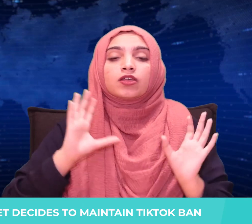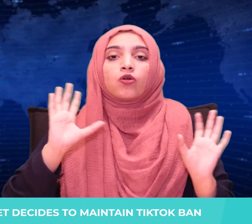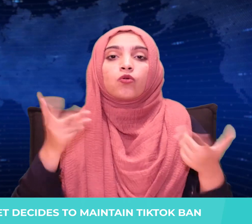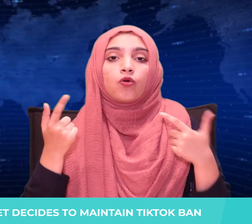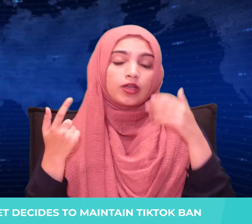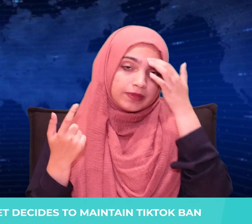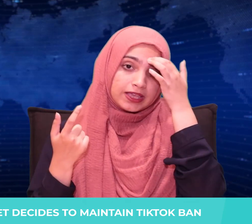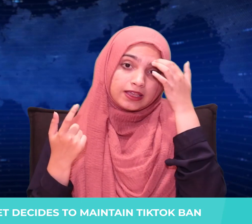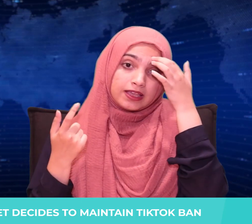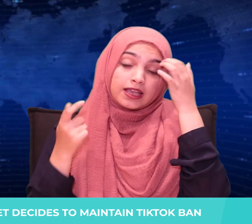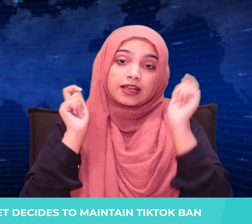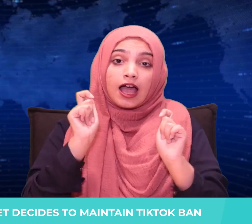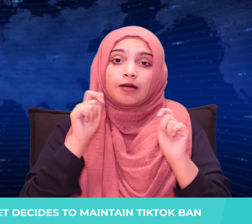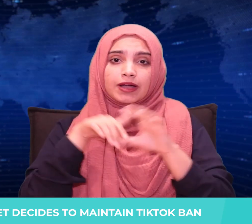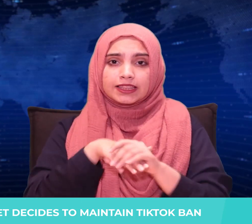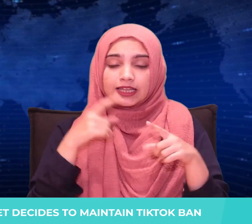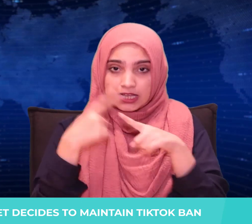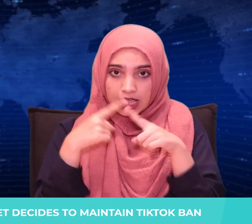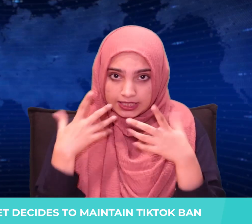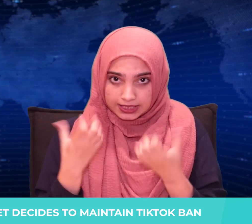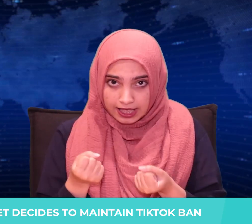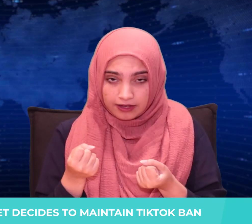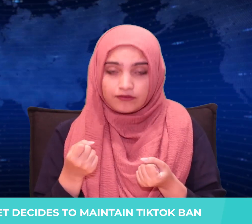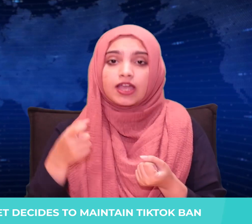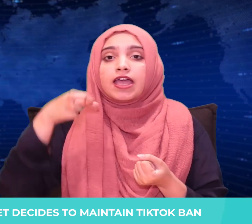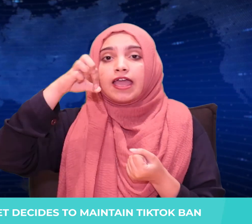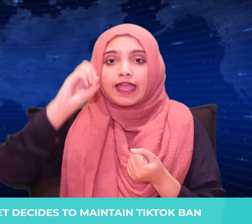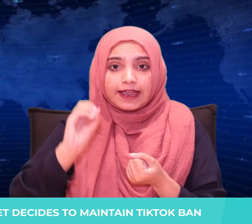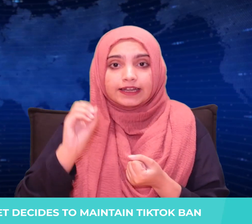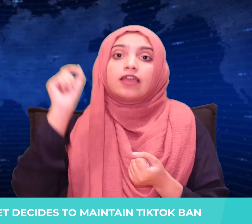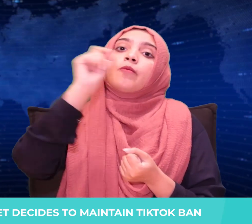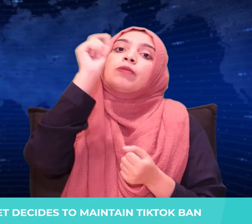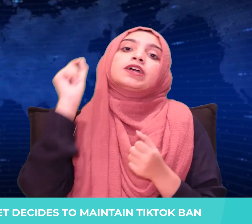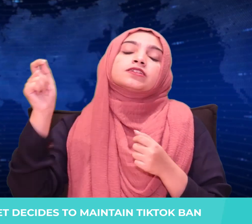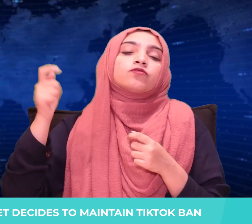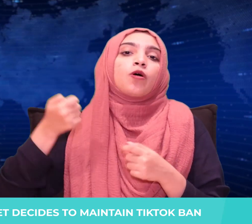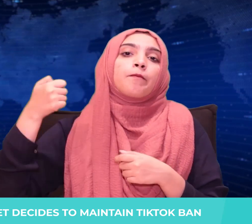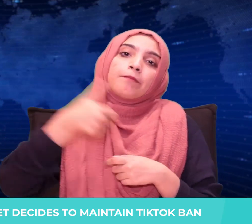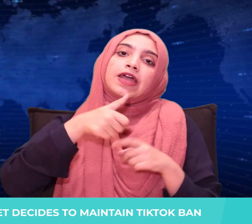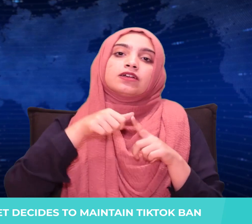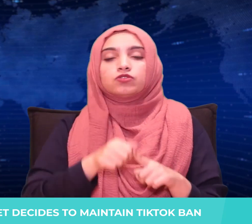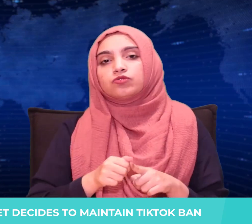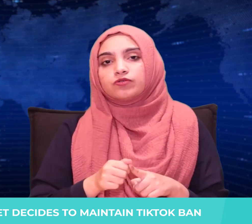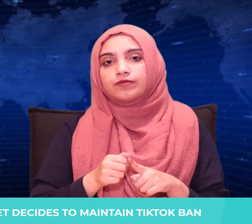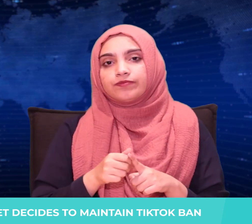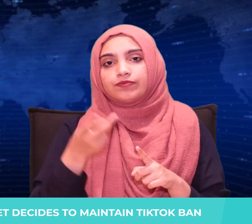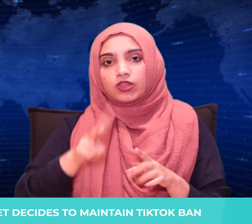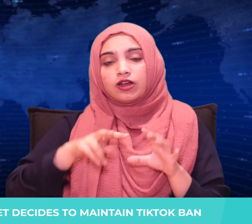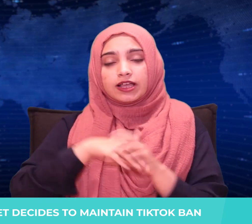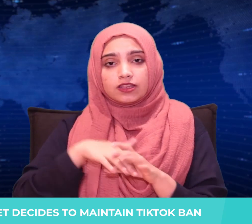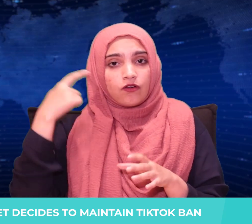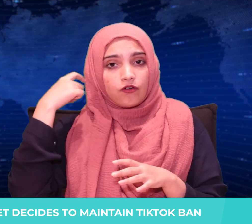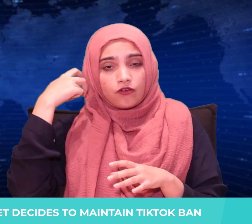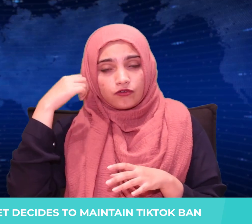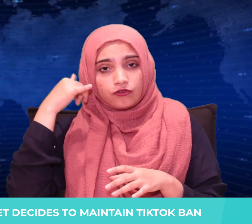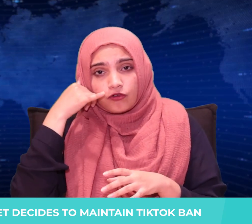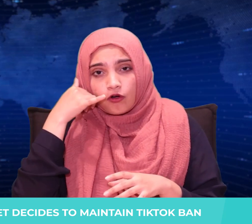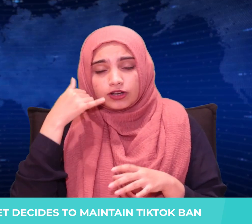and the total amount lost by AT&T. Aiming to unlock mobile phones of a large number